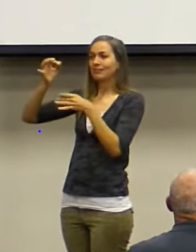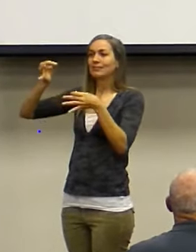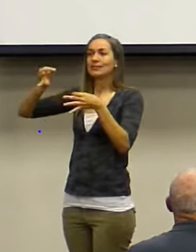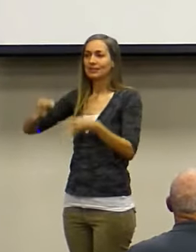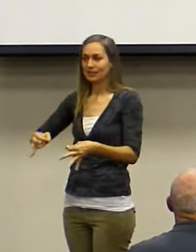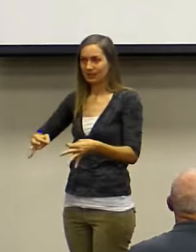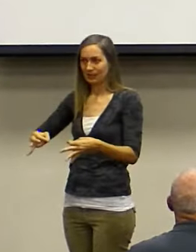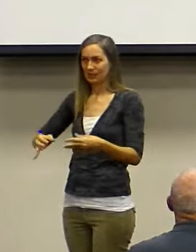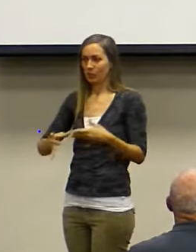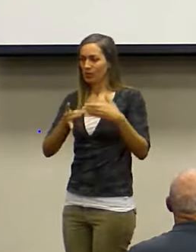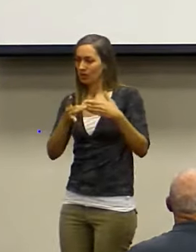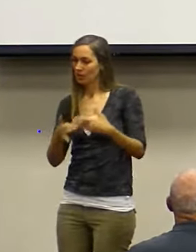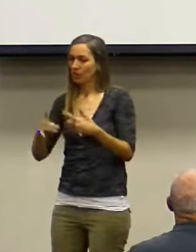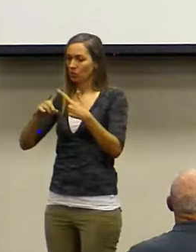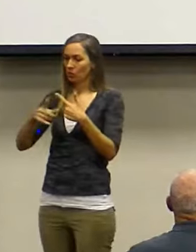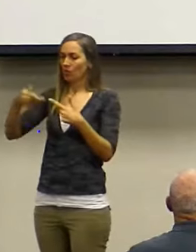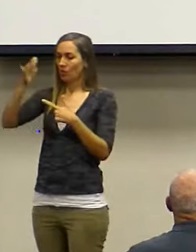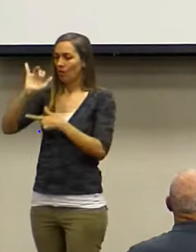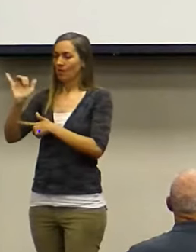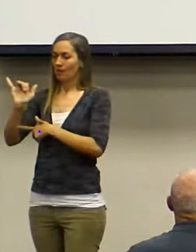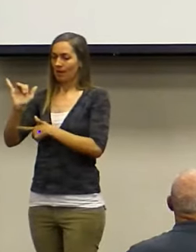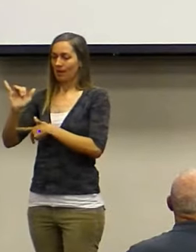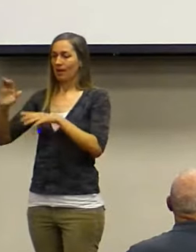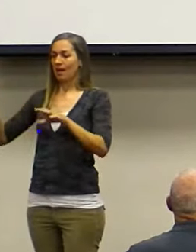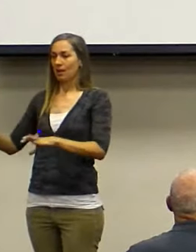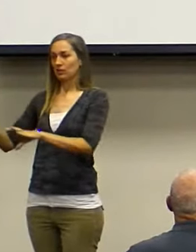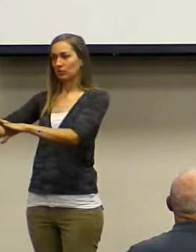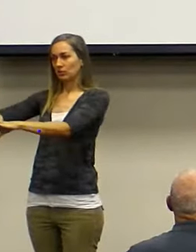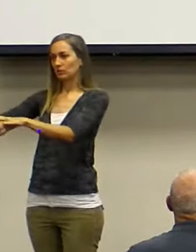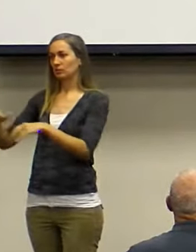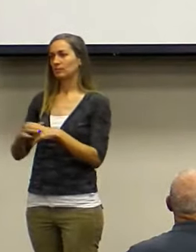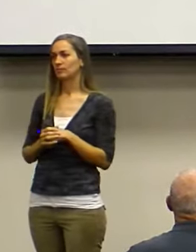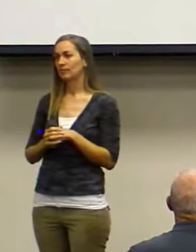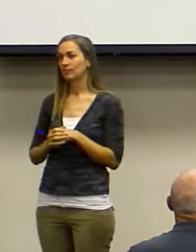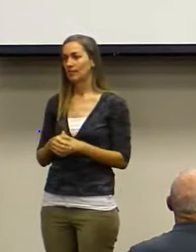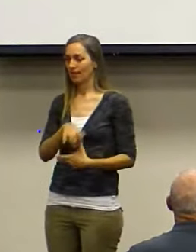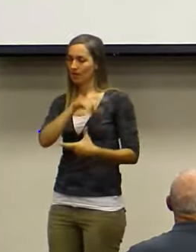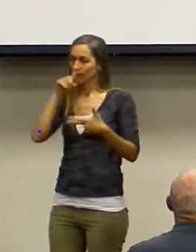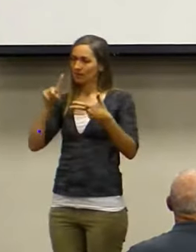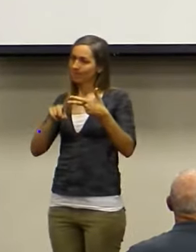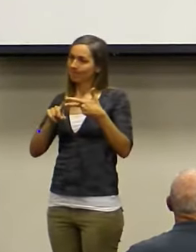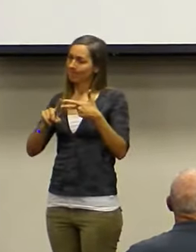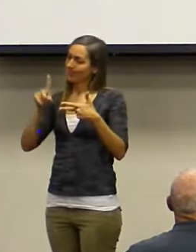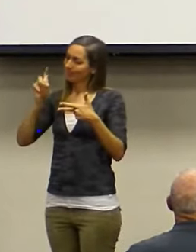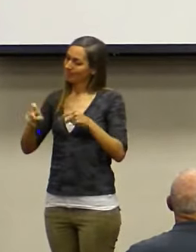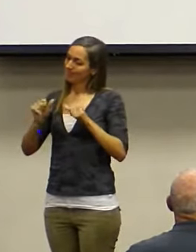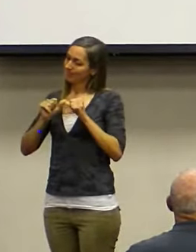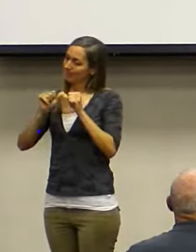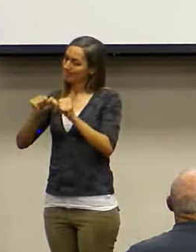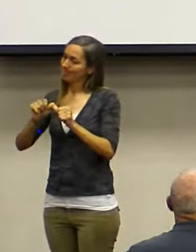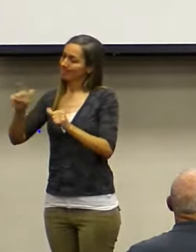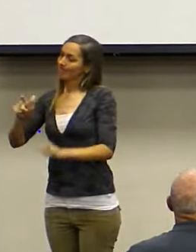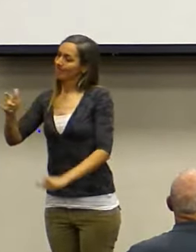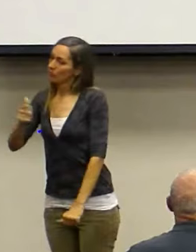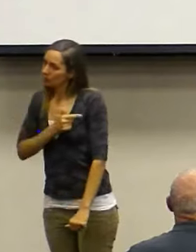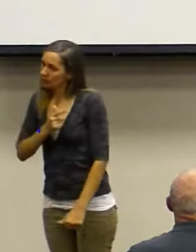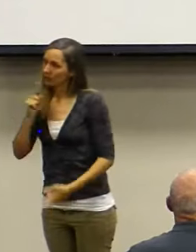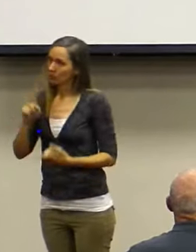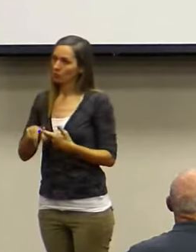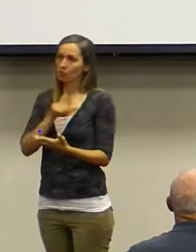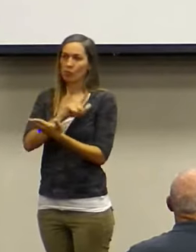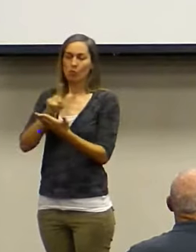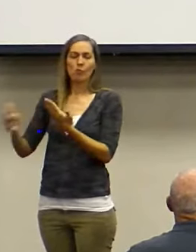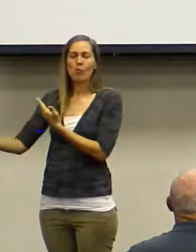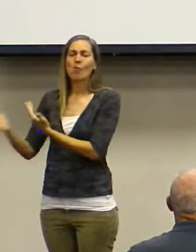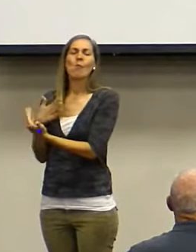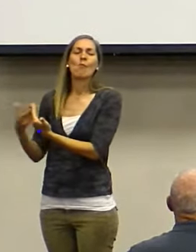to godly actions. Finally, I must stay loyal to the Lord, no matter